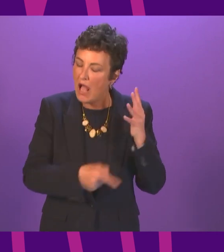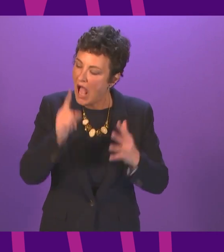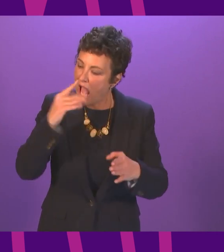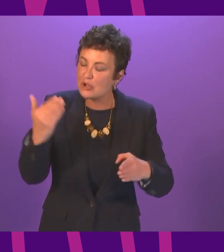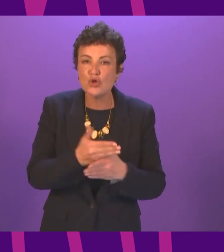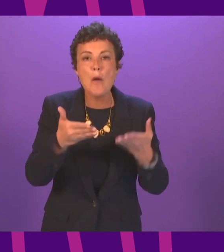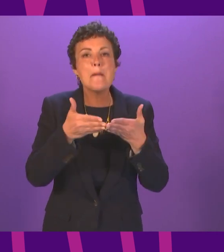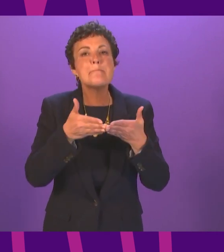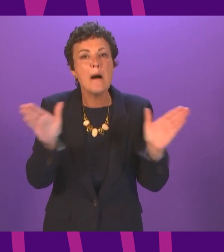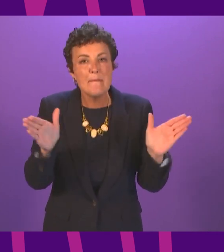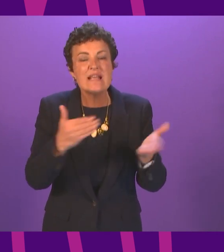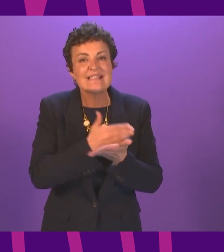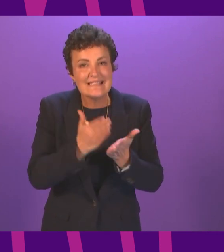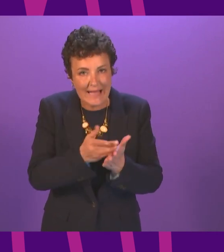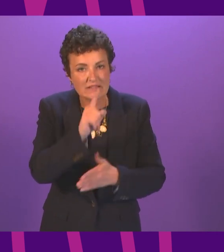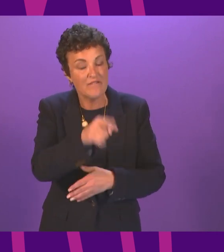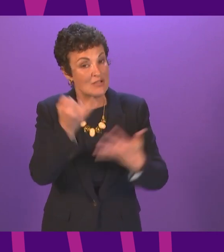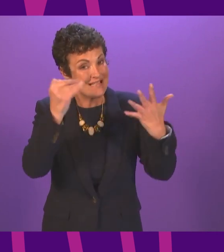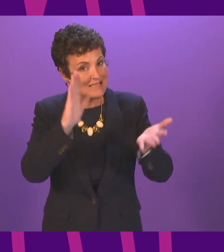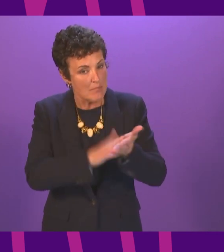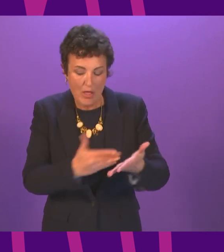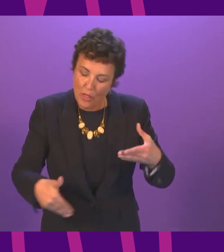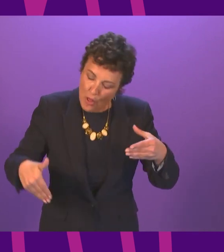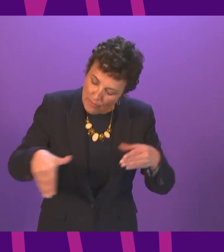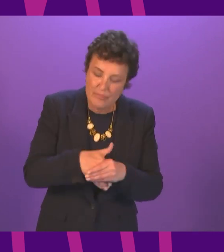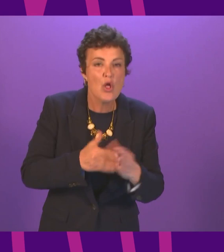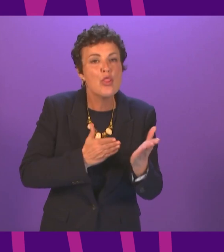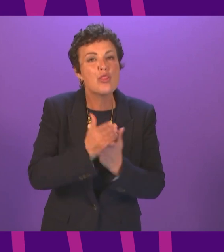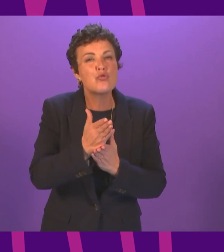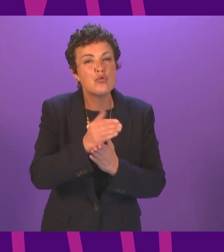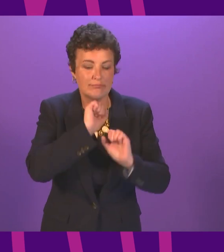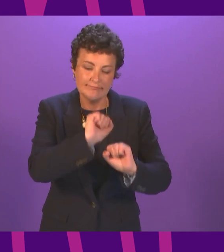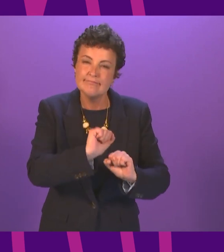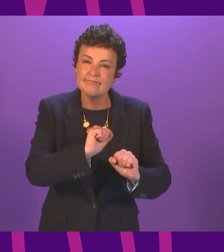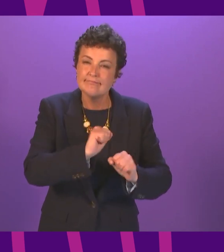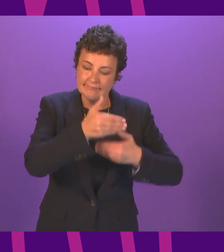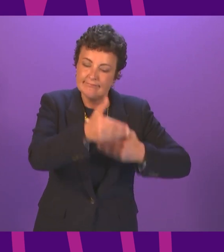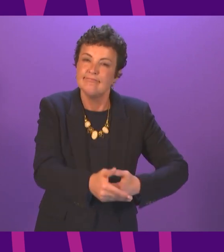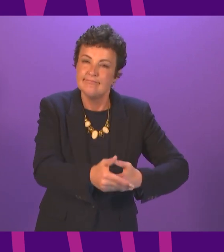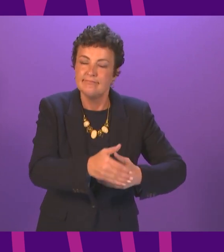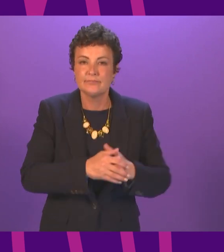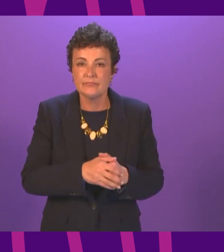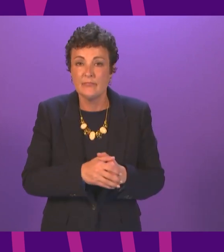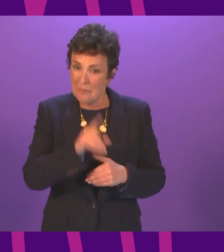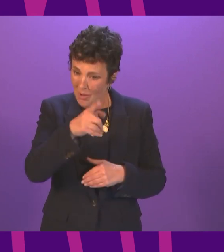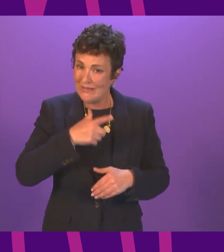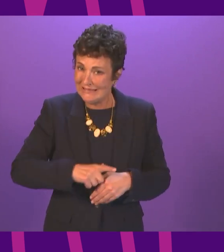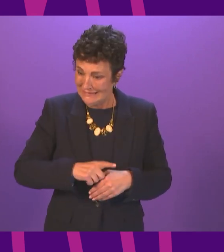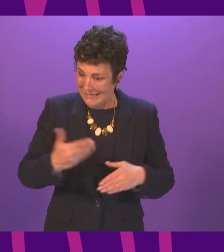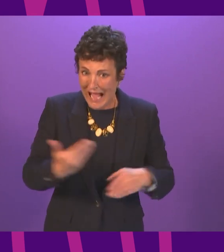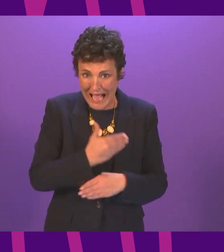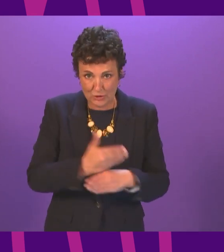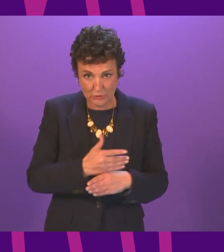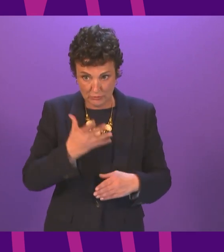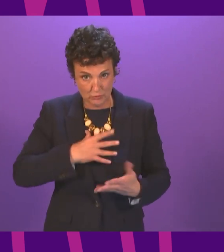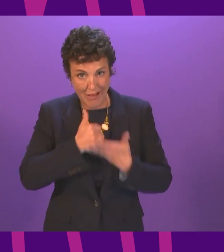sector for six months in a comprehensive programme to tackle the jobs crisis but we also need action to help businesses